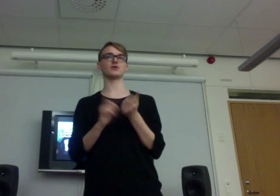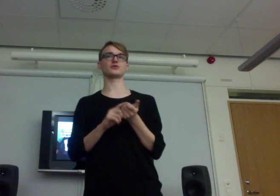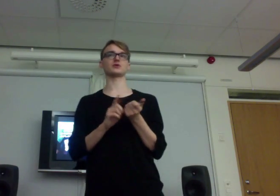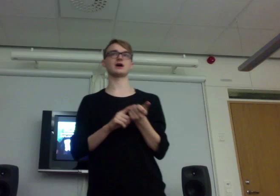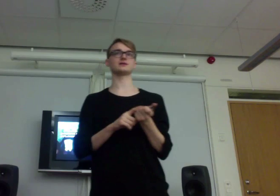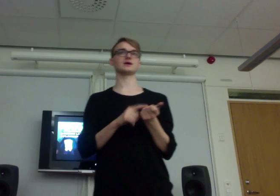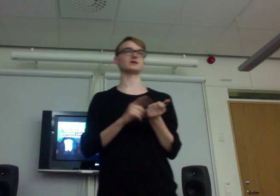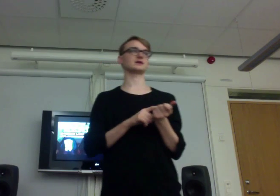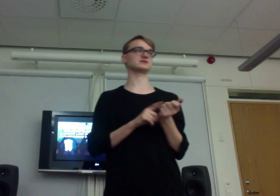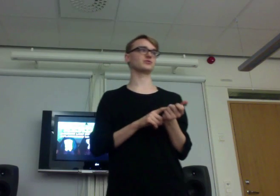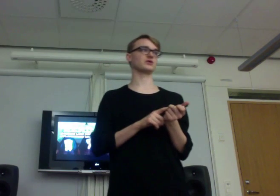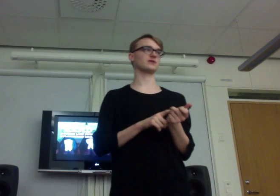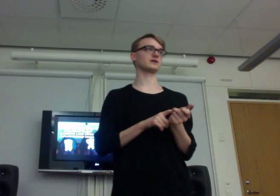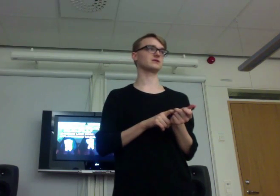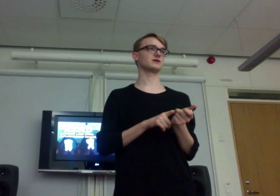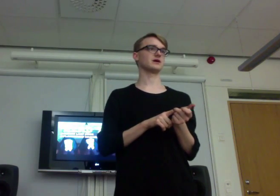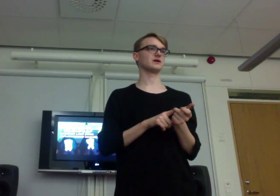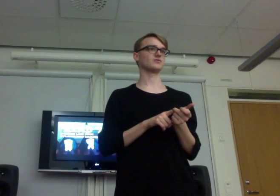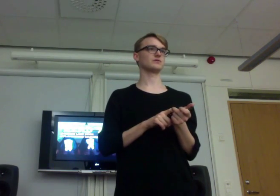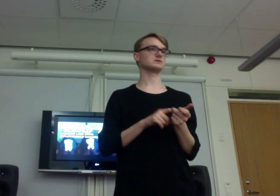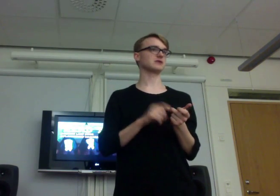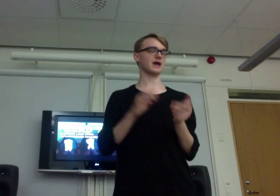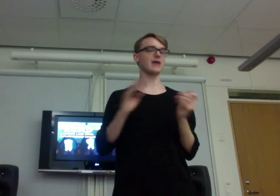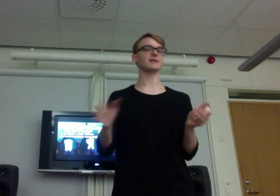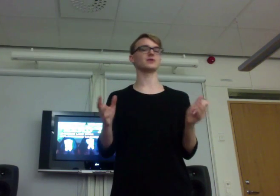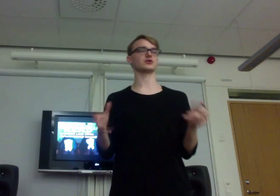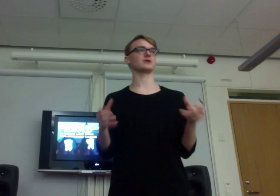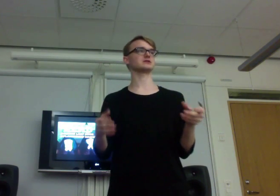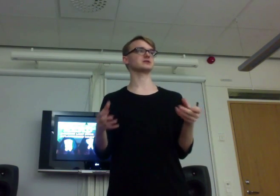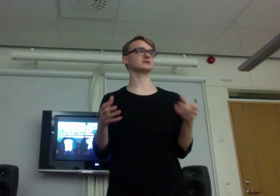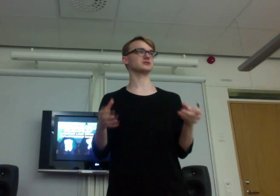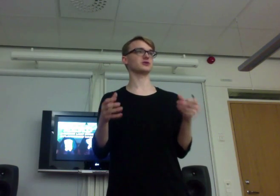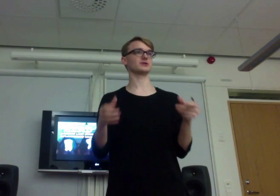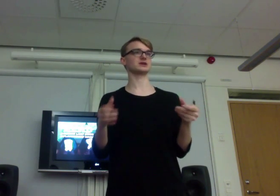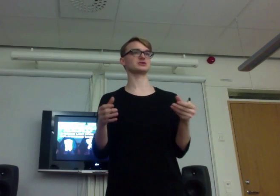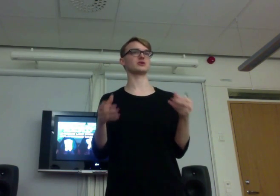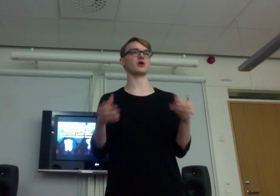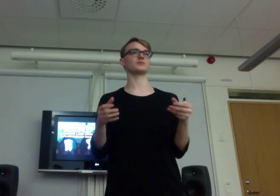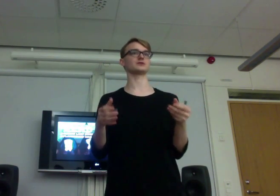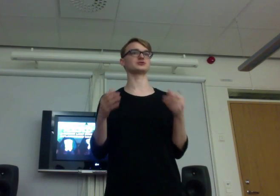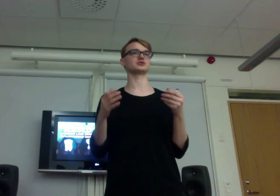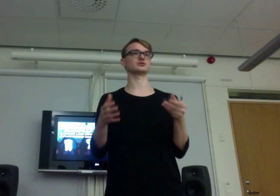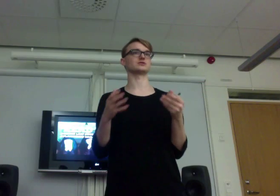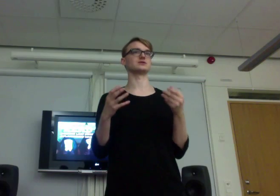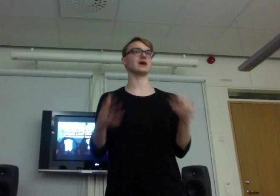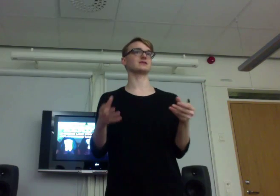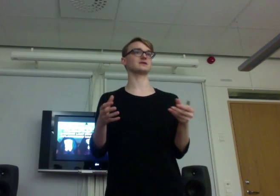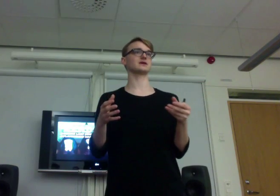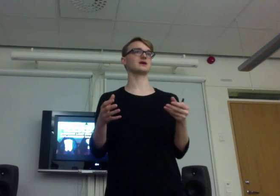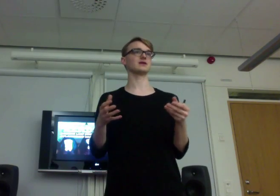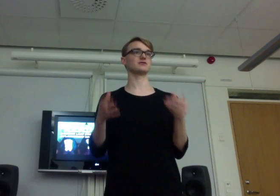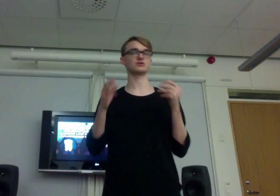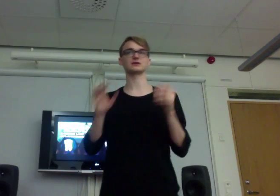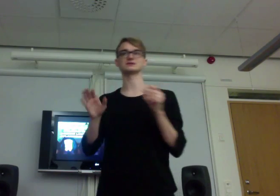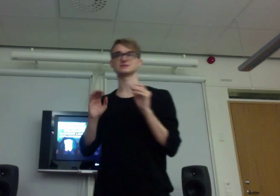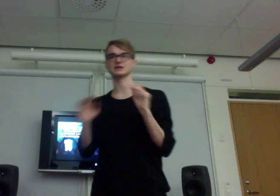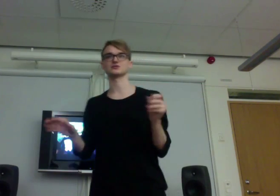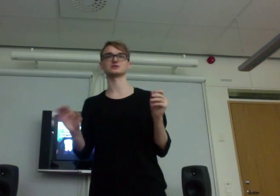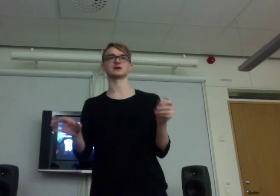online and at Essepokhandel. There's any documentation on LARP that you should get. If you think this is interesting at